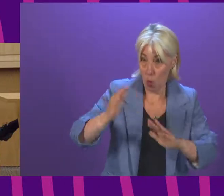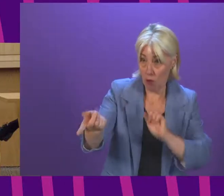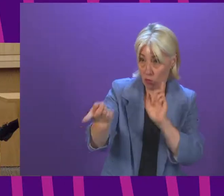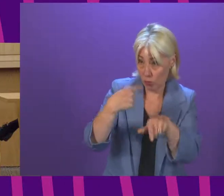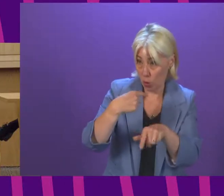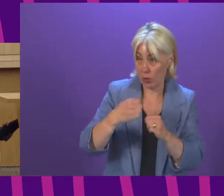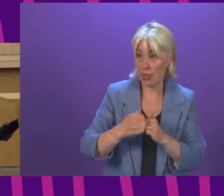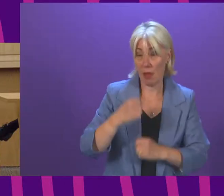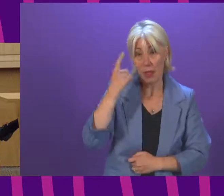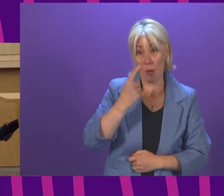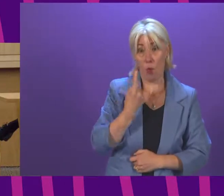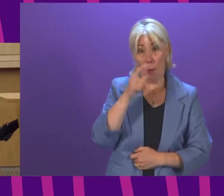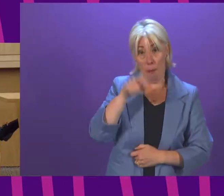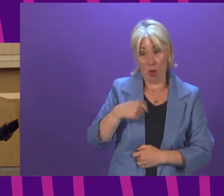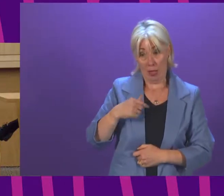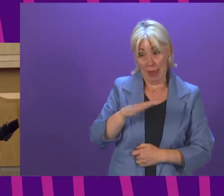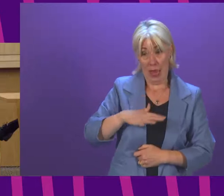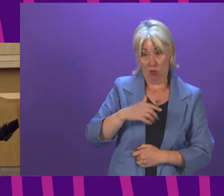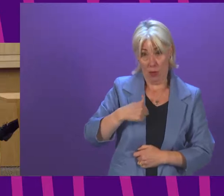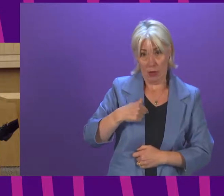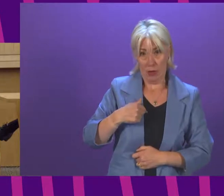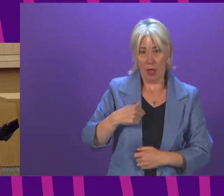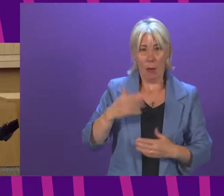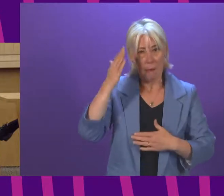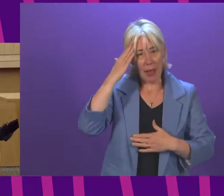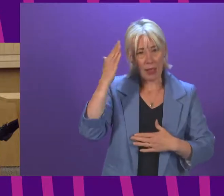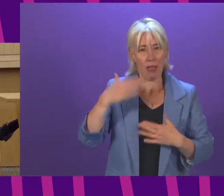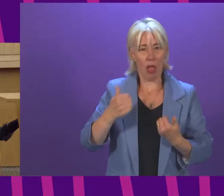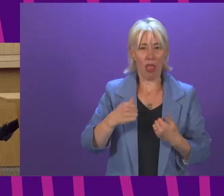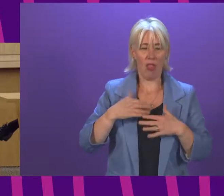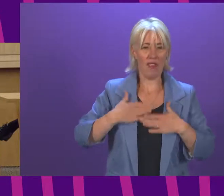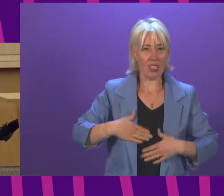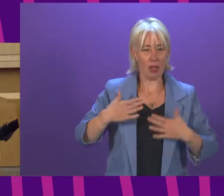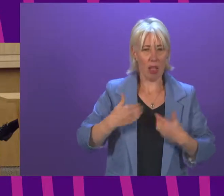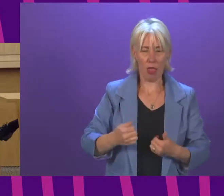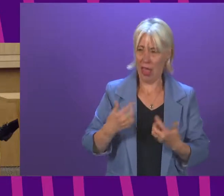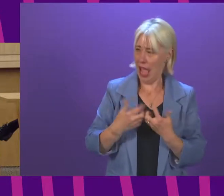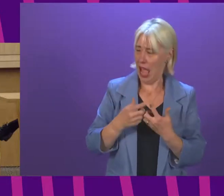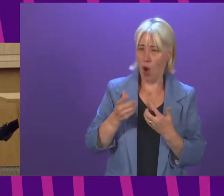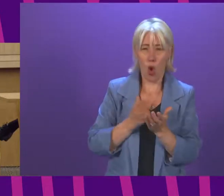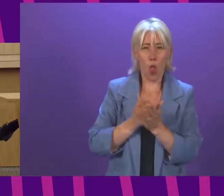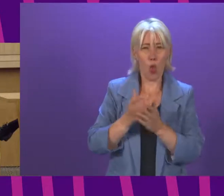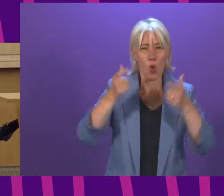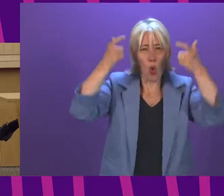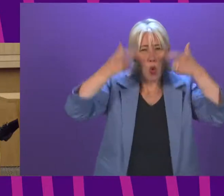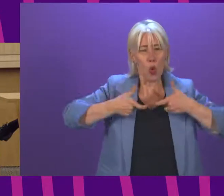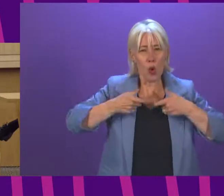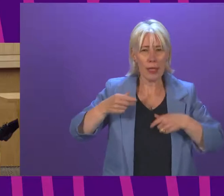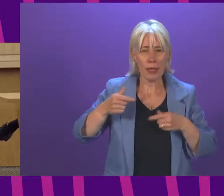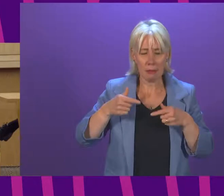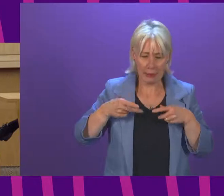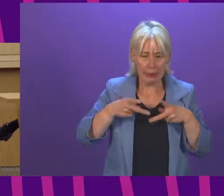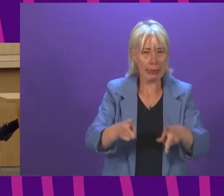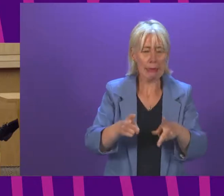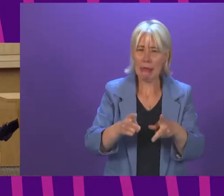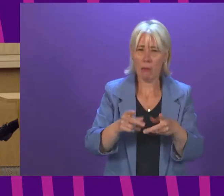of one of my constituents' mental and physical health while trying to help her journey through the judicial system as she's searched for